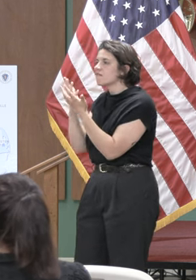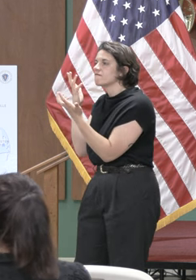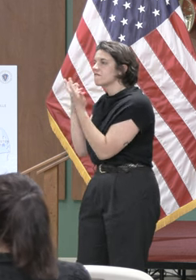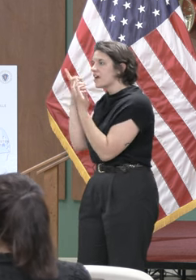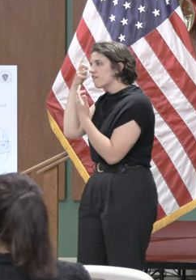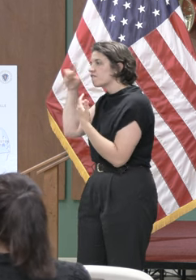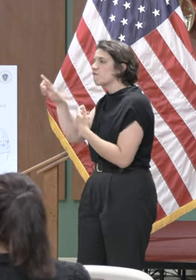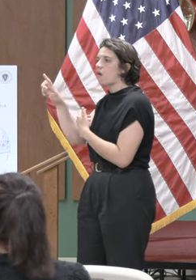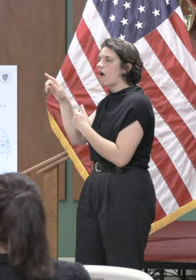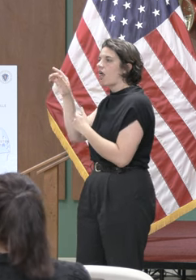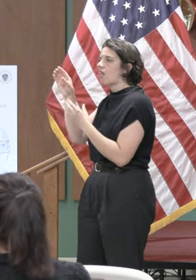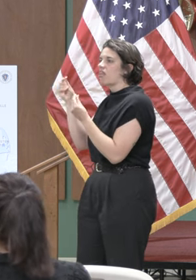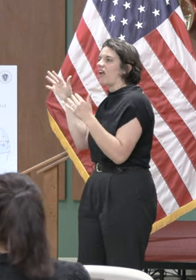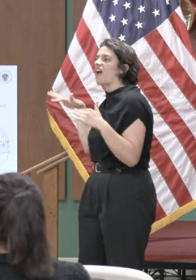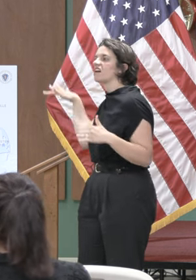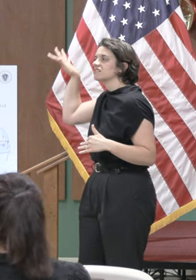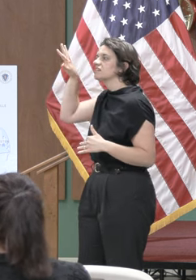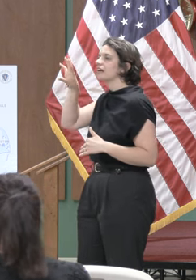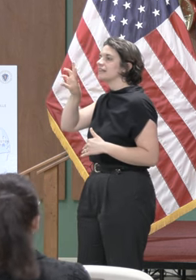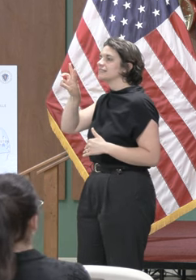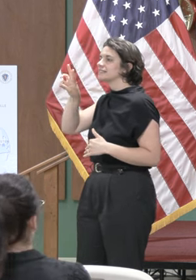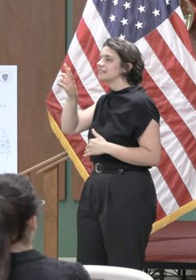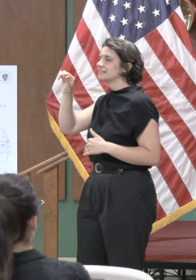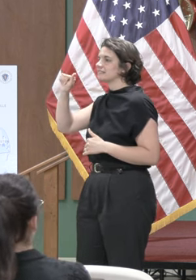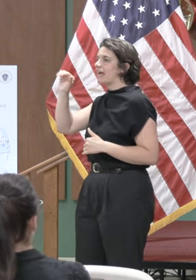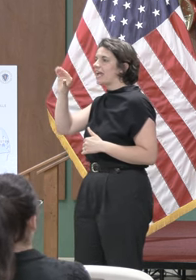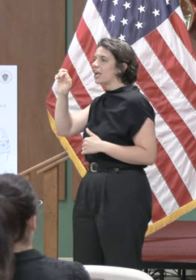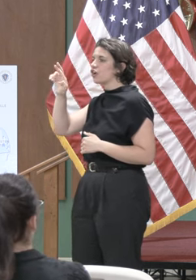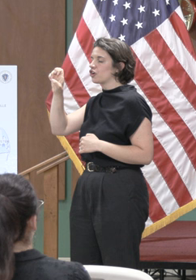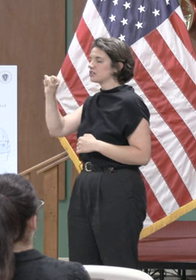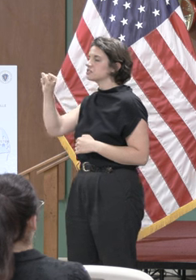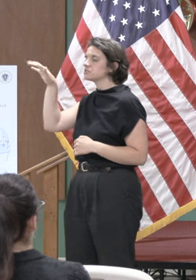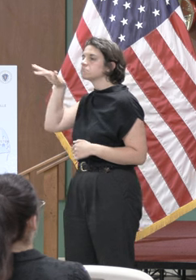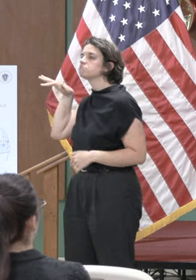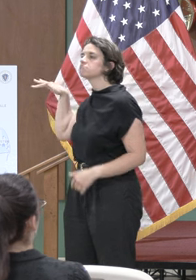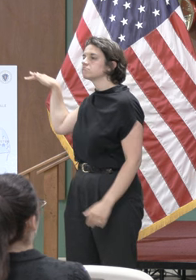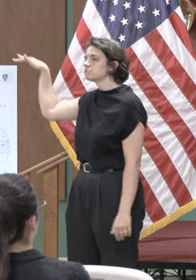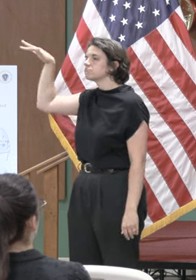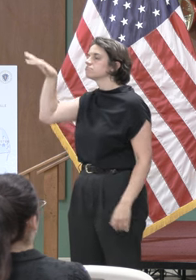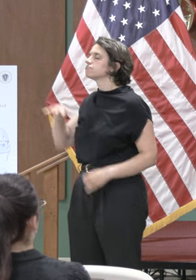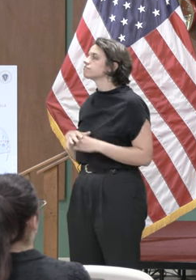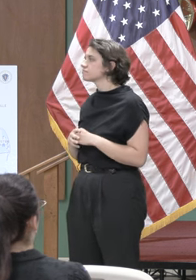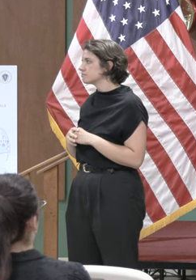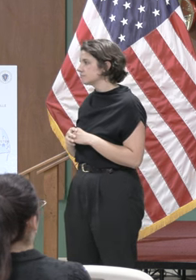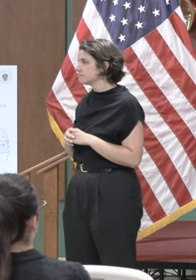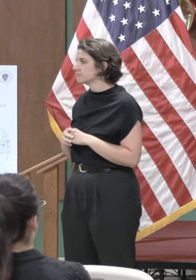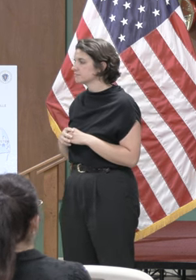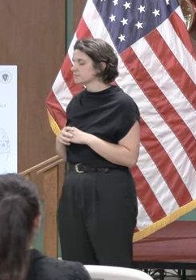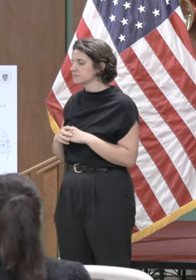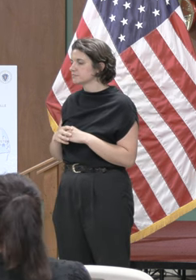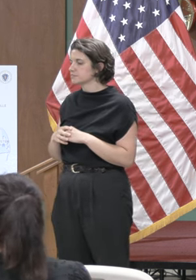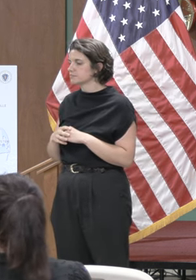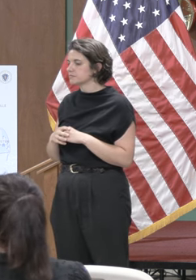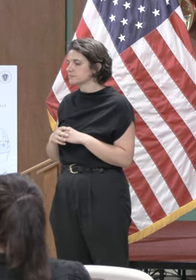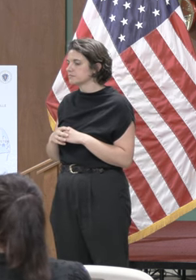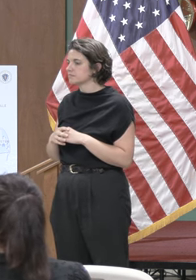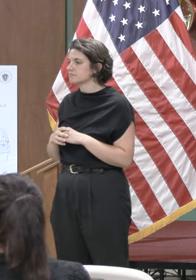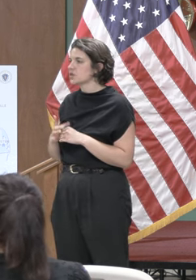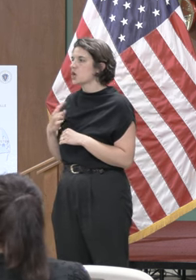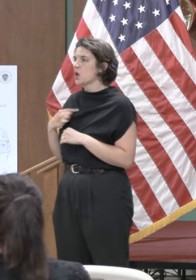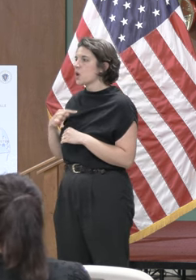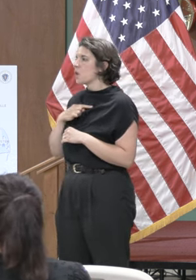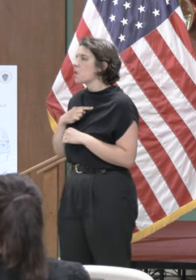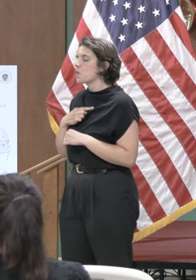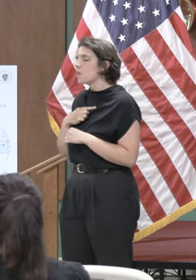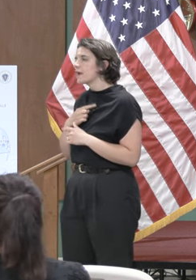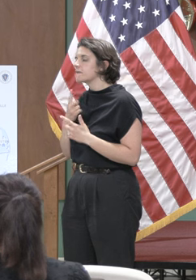lot right behind us here of undeveloped land and we looked at many things but didn't find